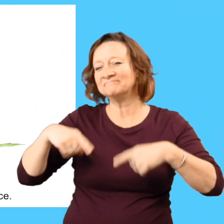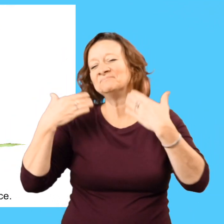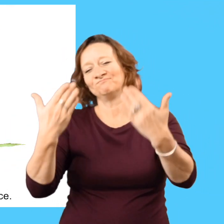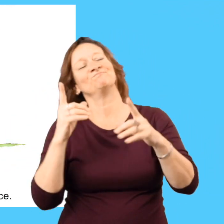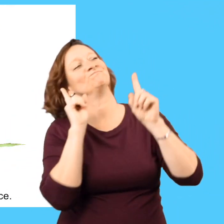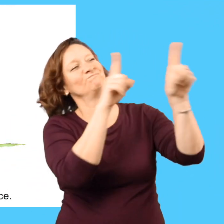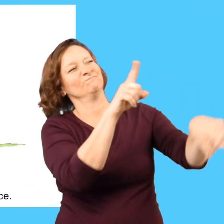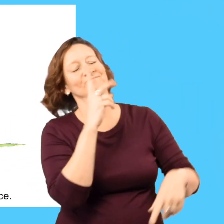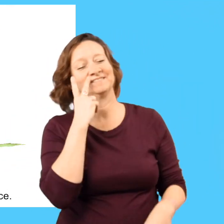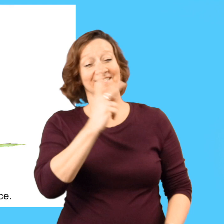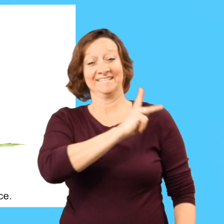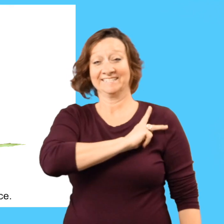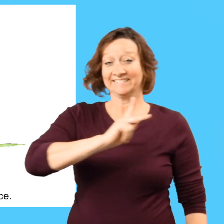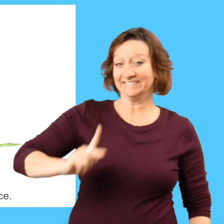The three went to see the king.